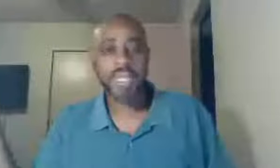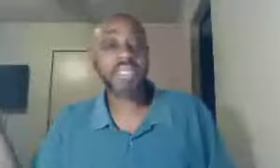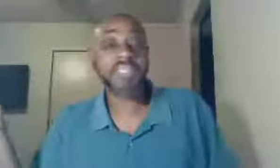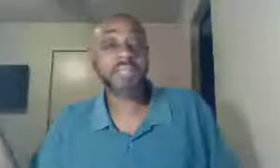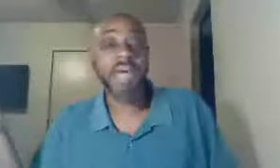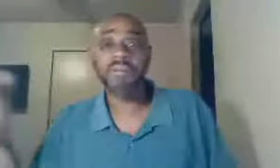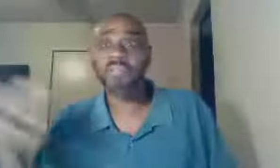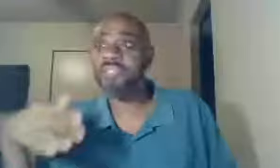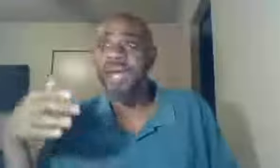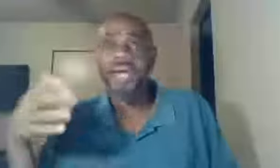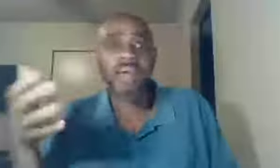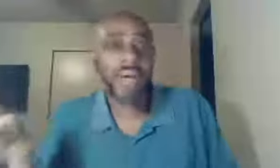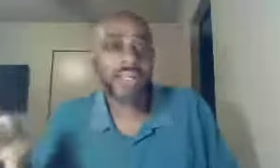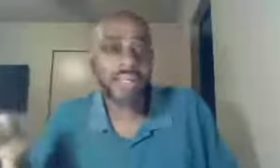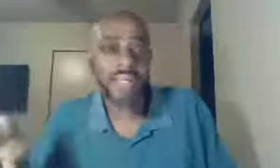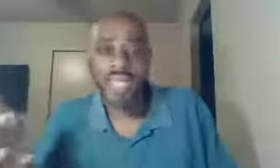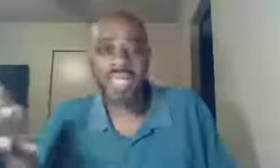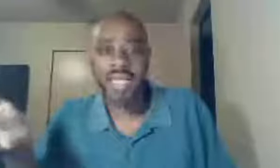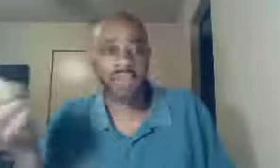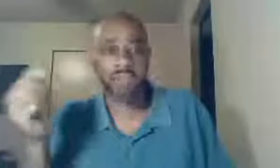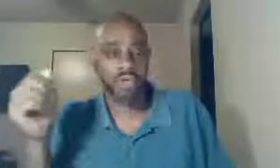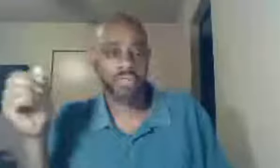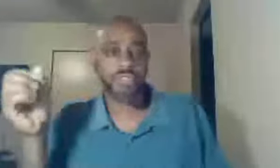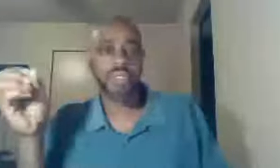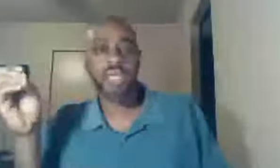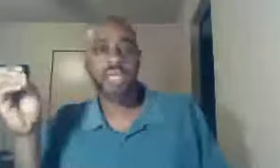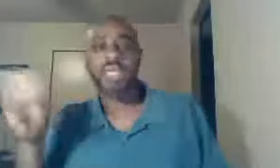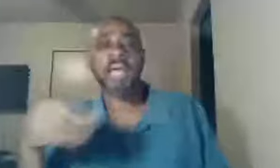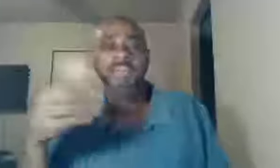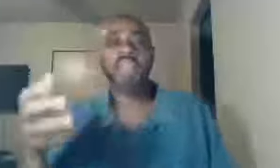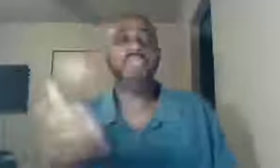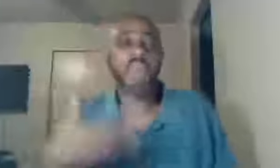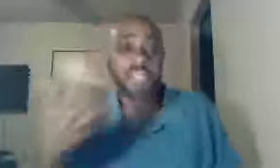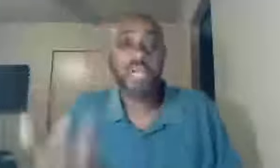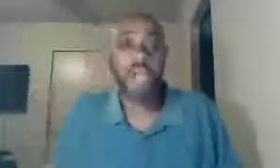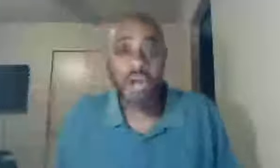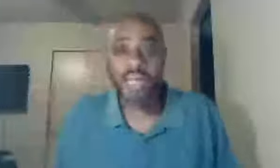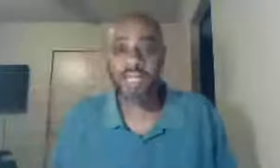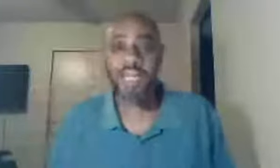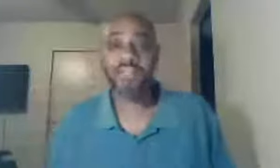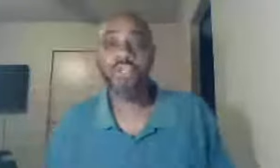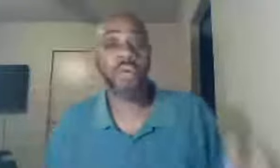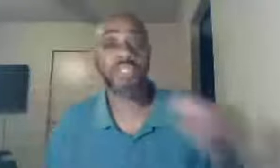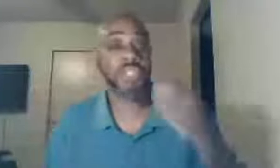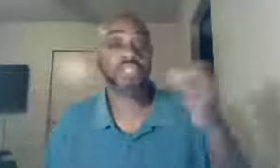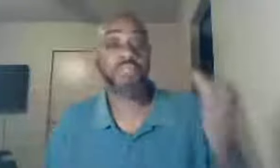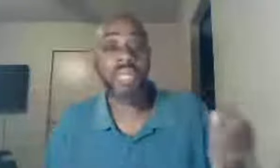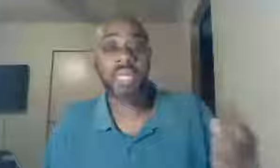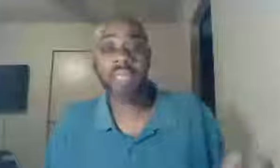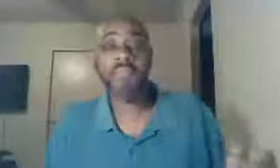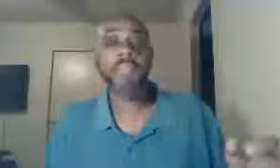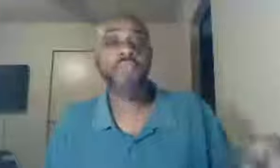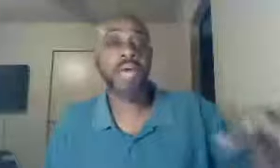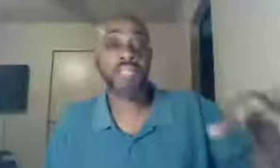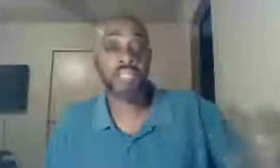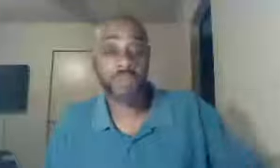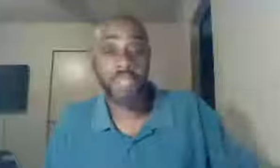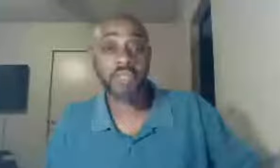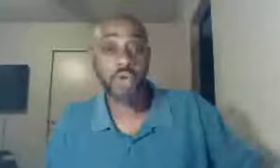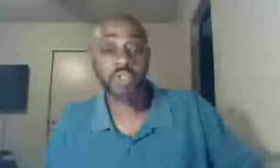and it's just a matter of, just how about, any kind of word, any kind of thing, you had to learn it, and you wasn't just speaking, you had to speak those